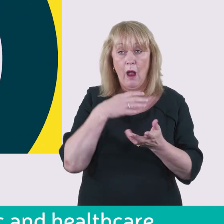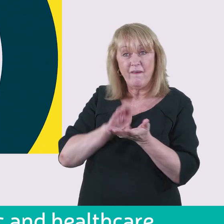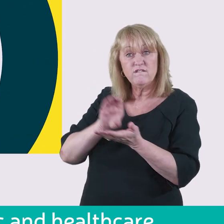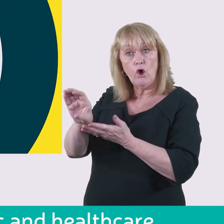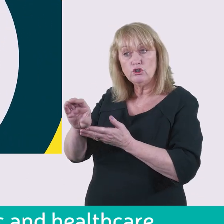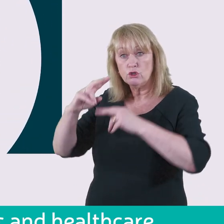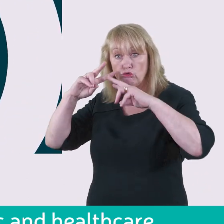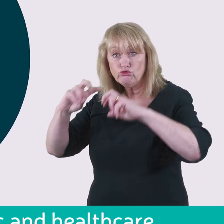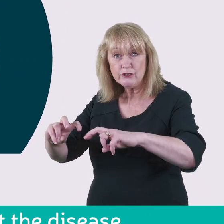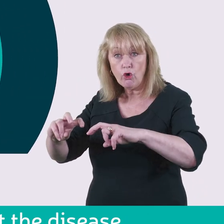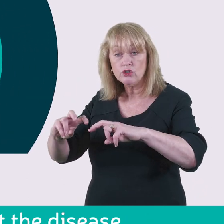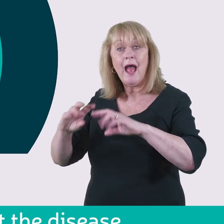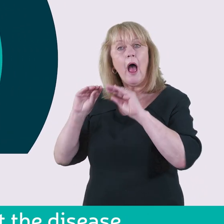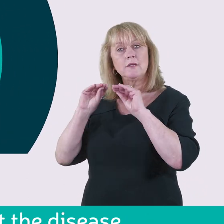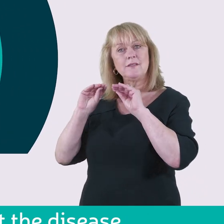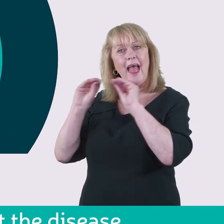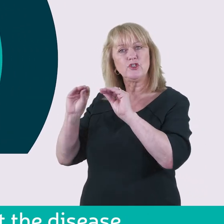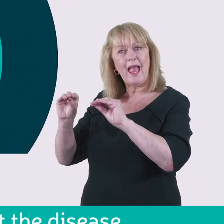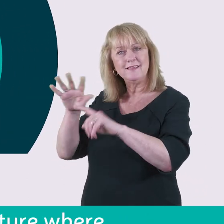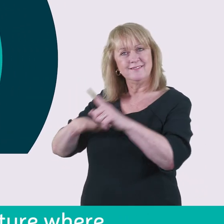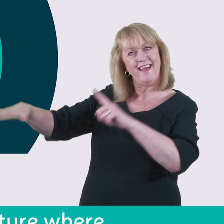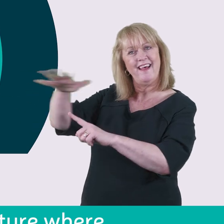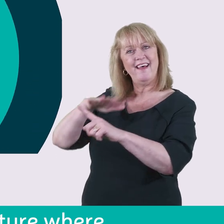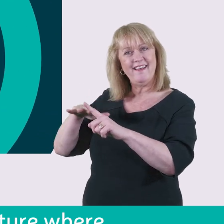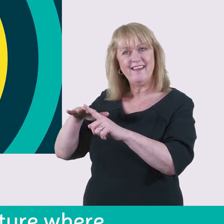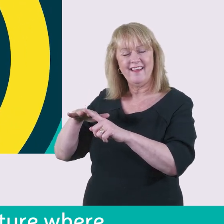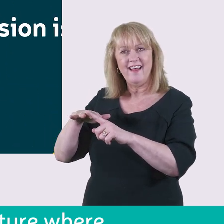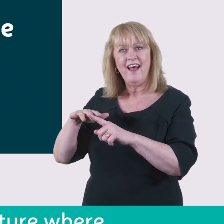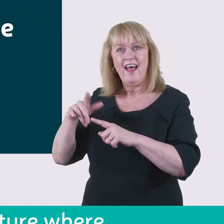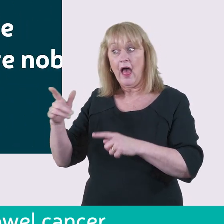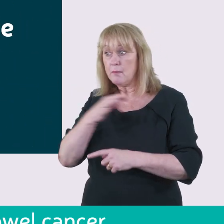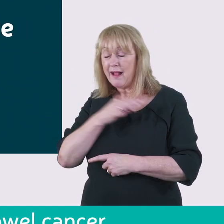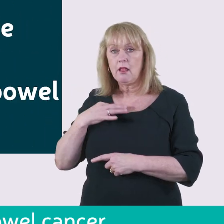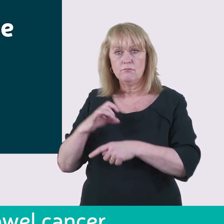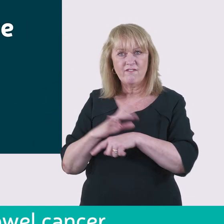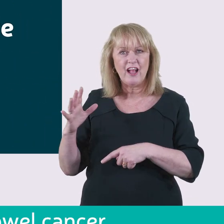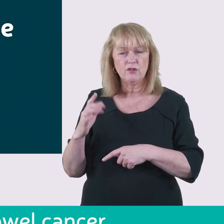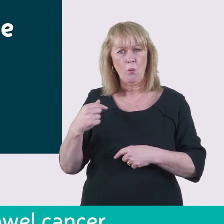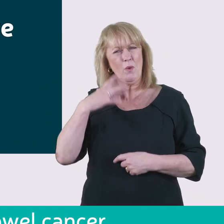educate the public and healthcare professionals about the disease. Our vision is a future where nobody dies of bowel cancer.